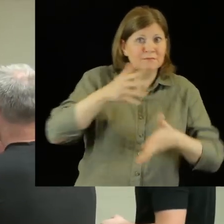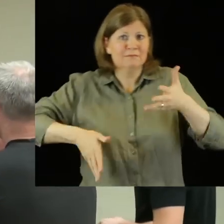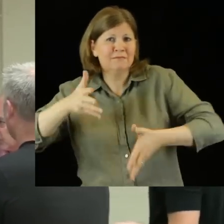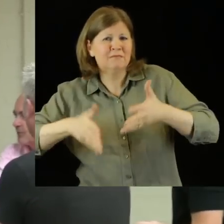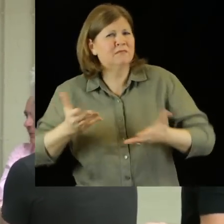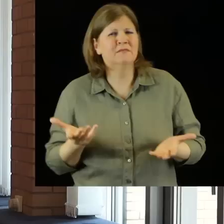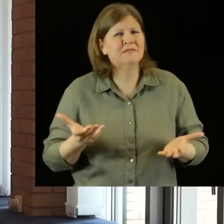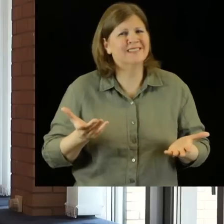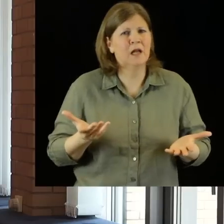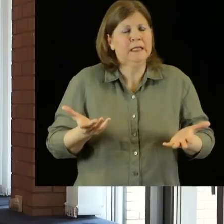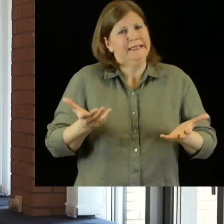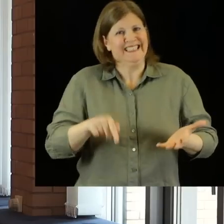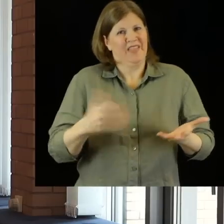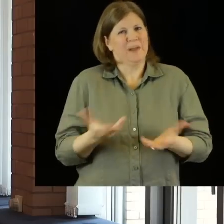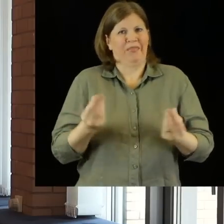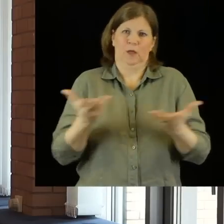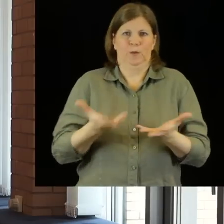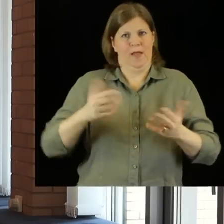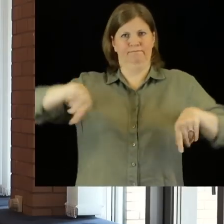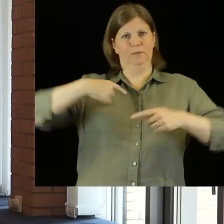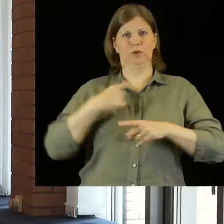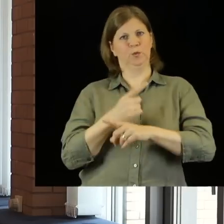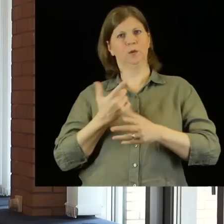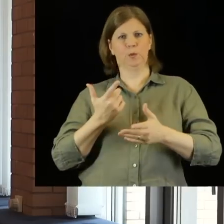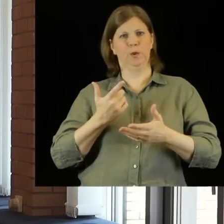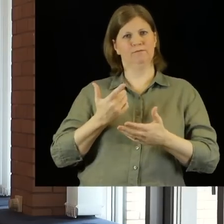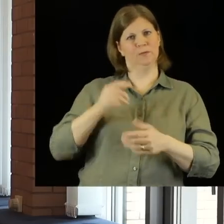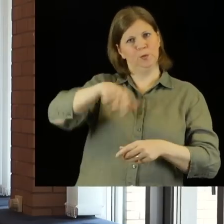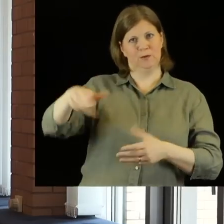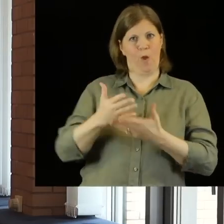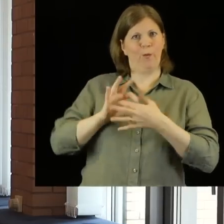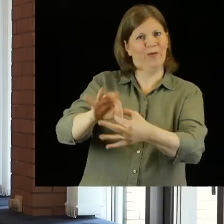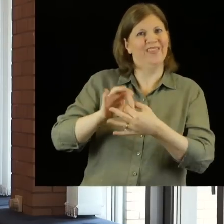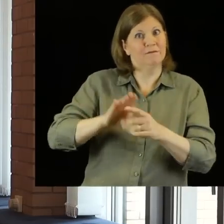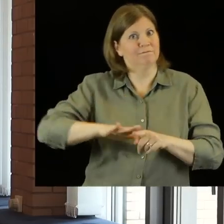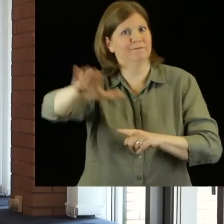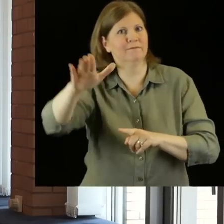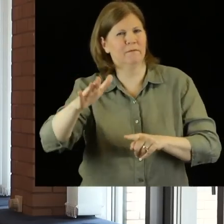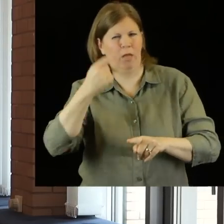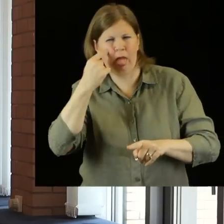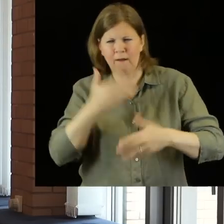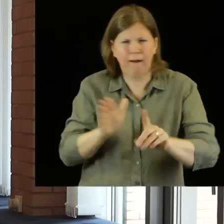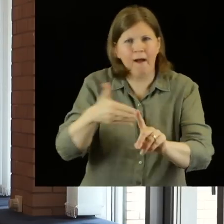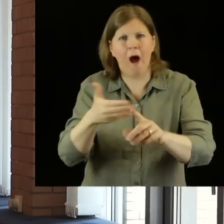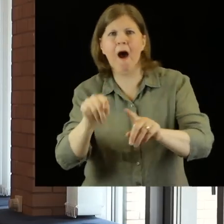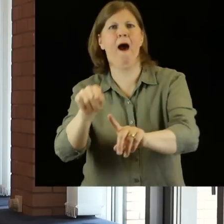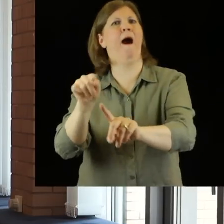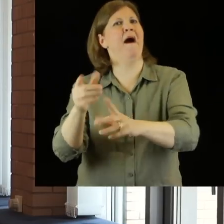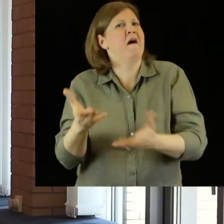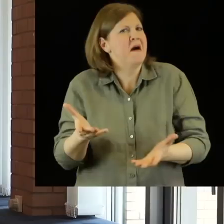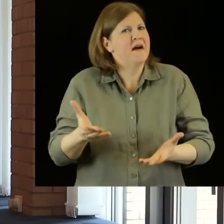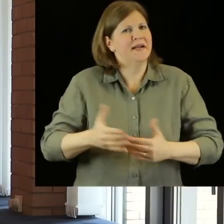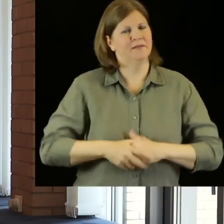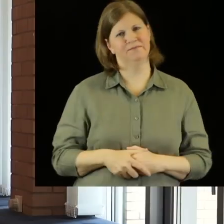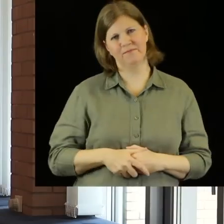tutors and students will work with in the future will have to find their own way around. But hopefully with the